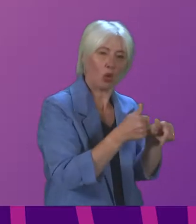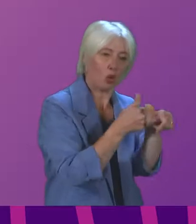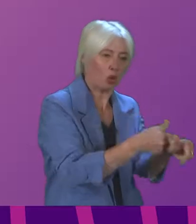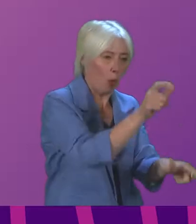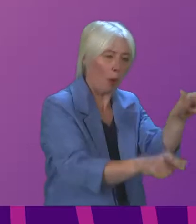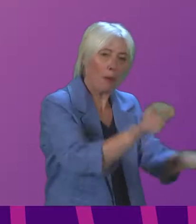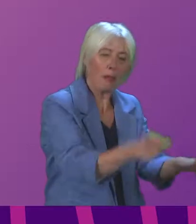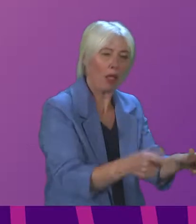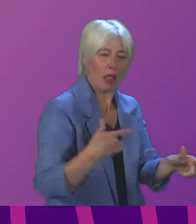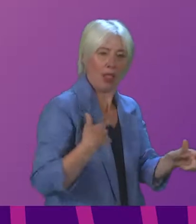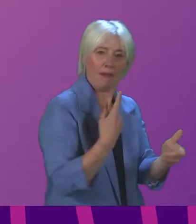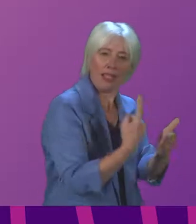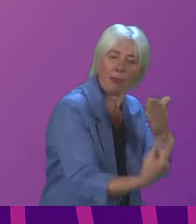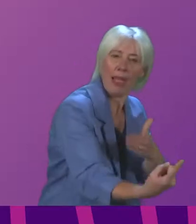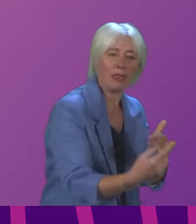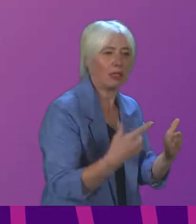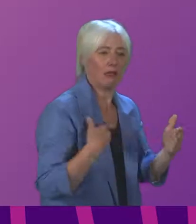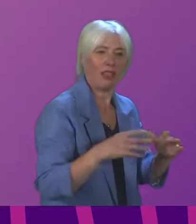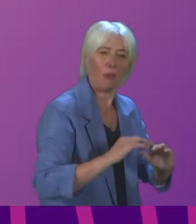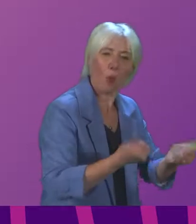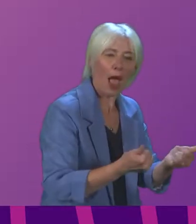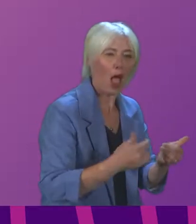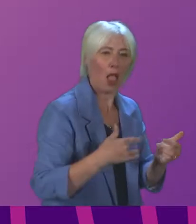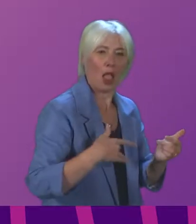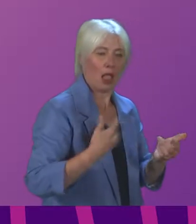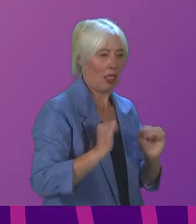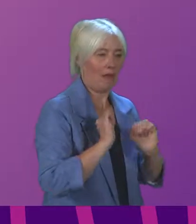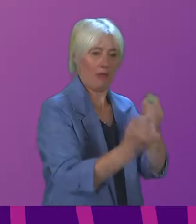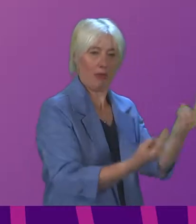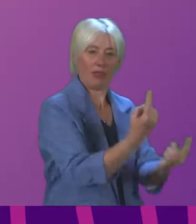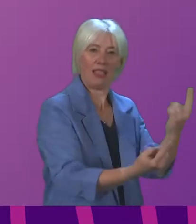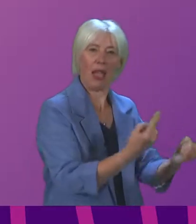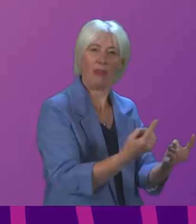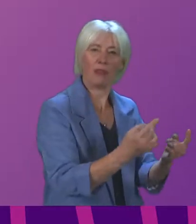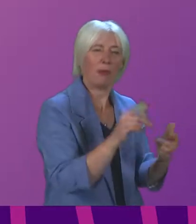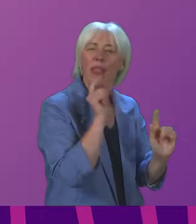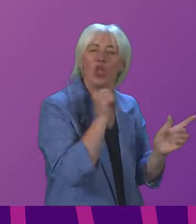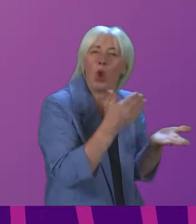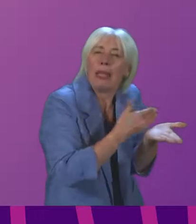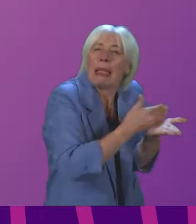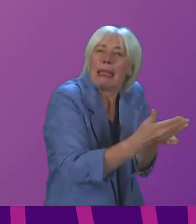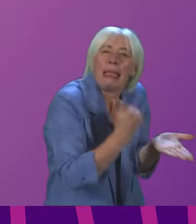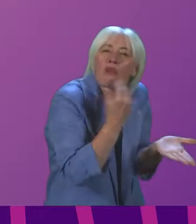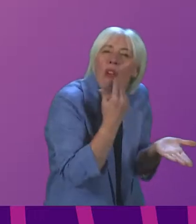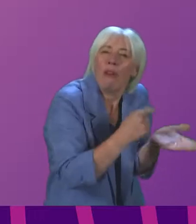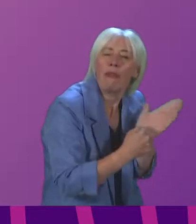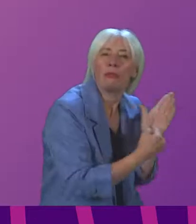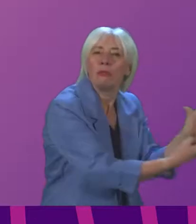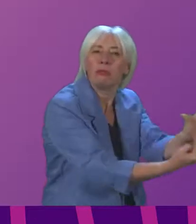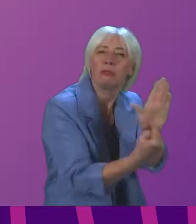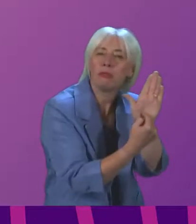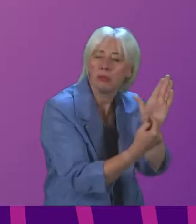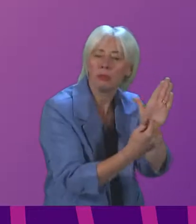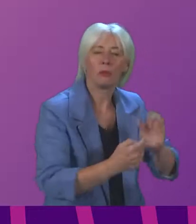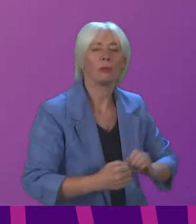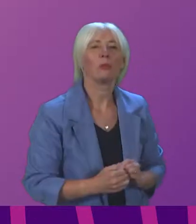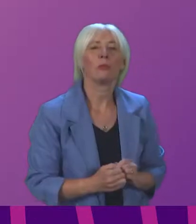well, live independently and live the lives they want to lead, and perhaps that isn't portrayed clearly enough in the rhetoric that's